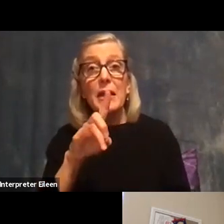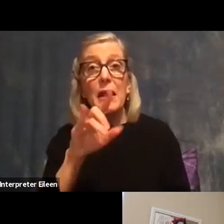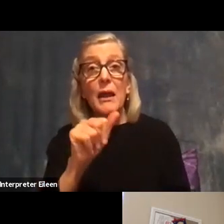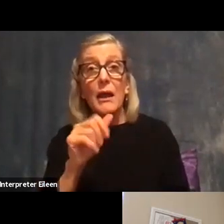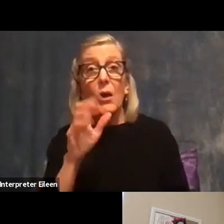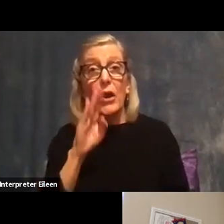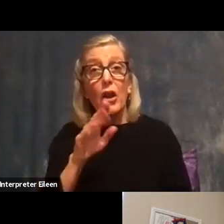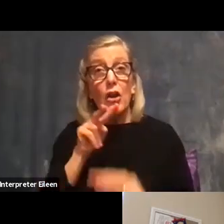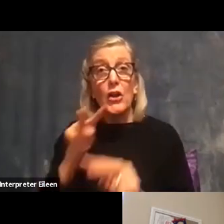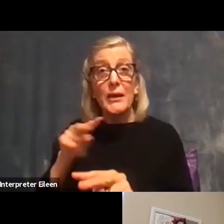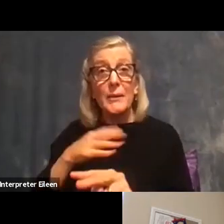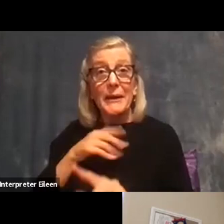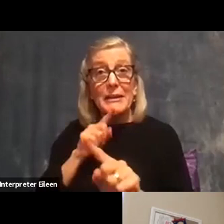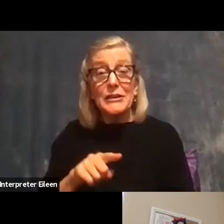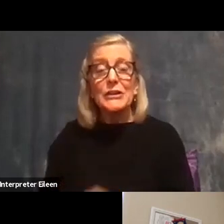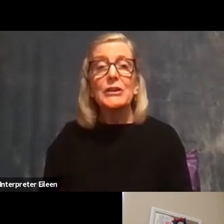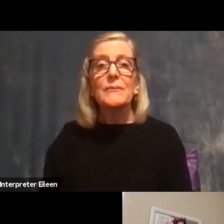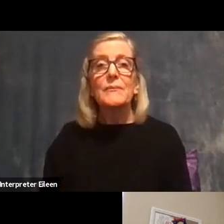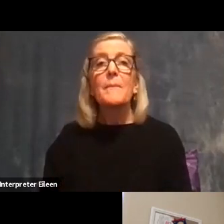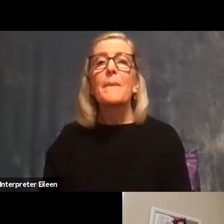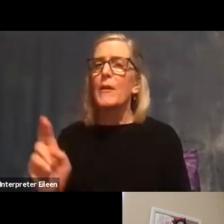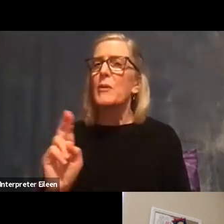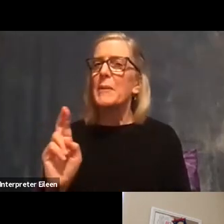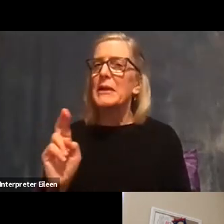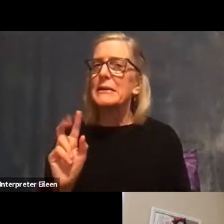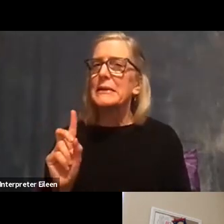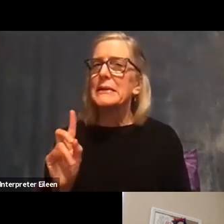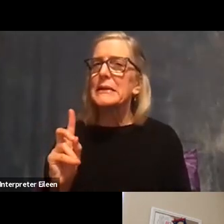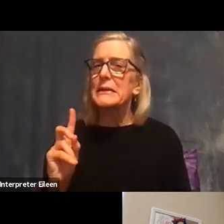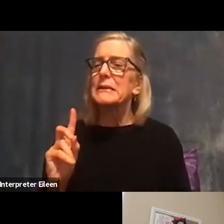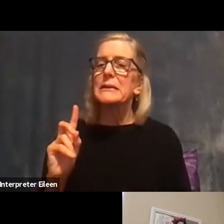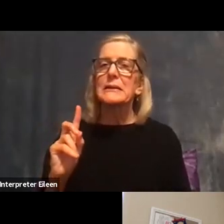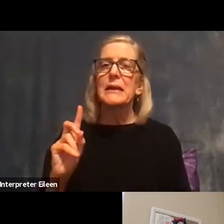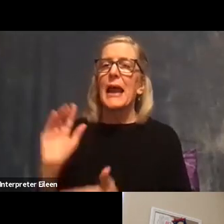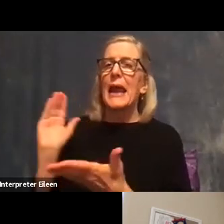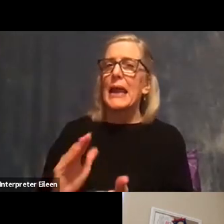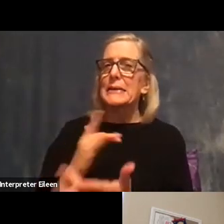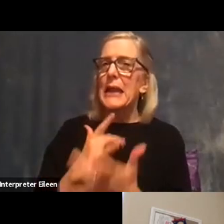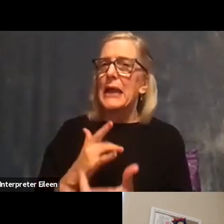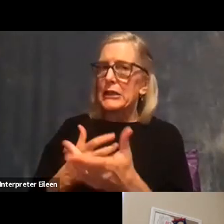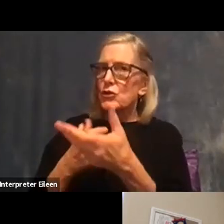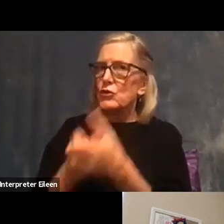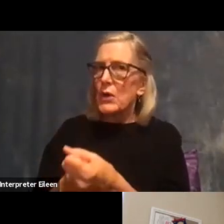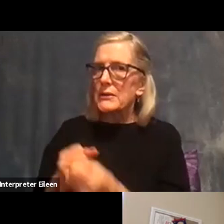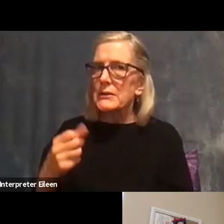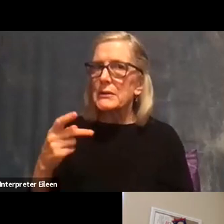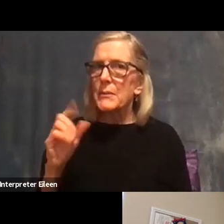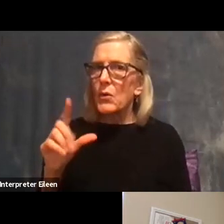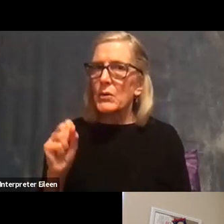and Republicans did they were less likely to trust the polls or less likely likely to trust.